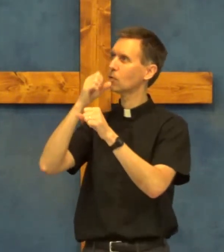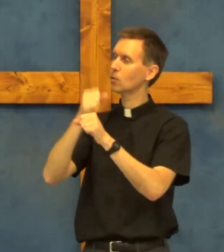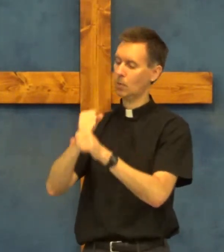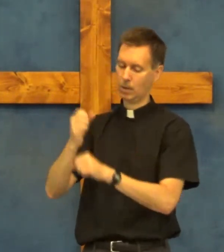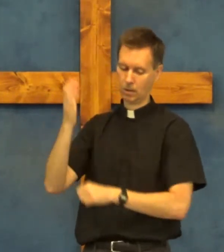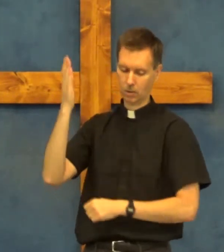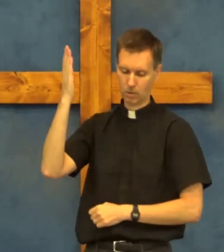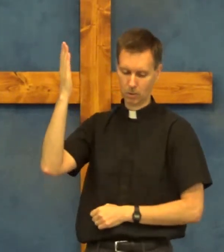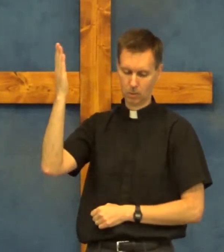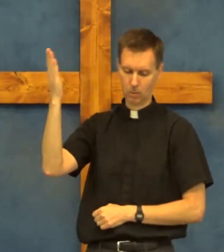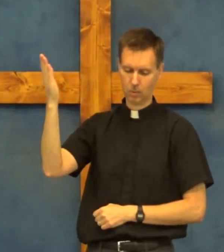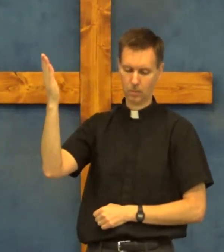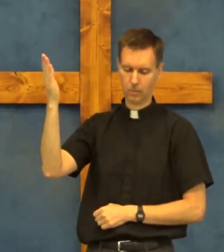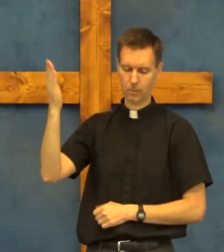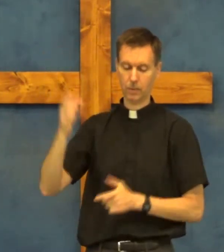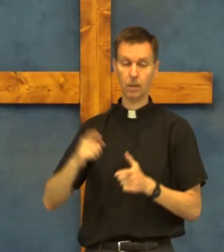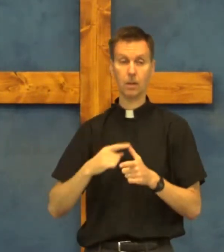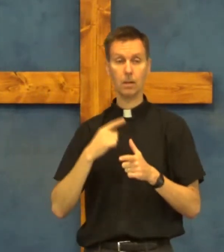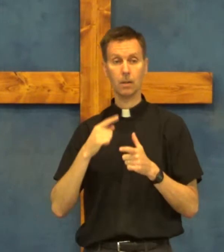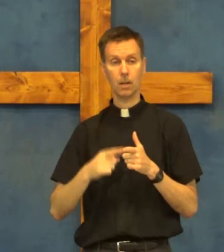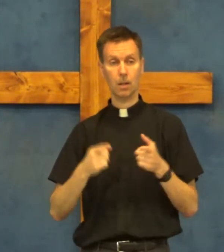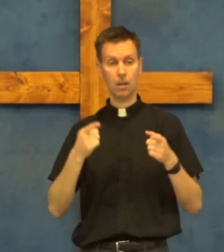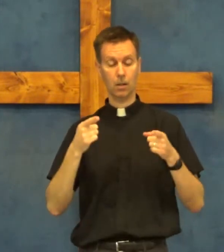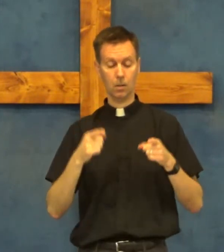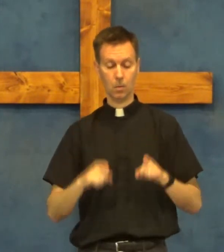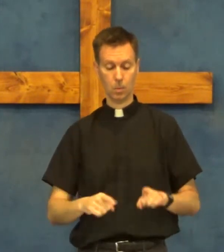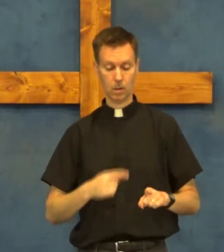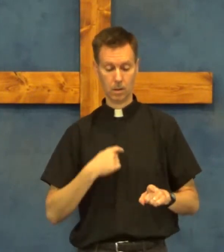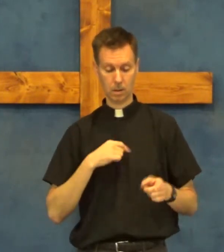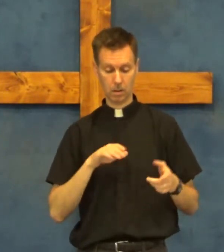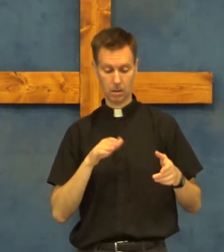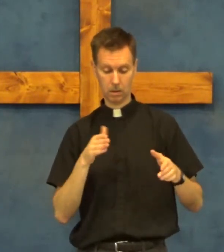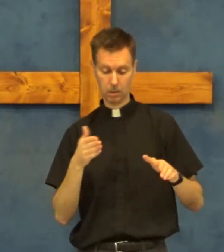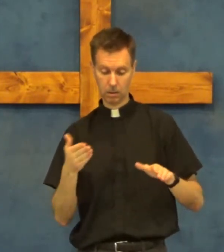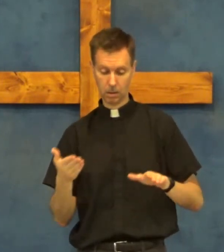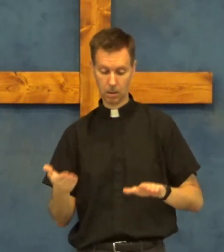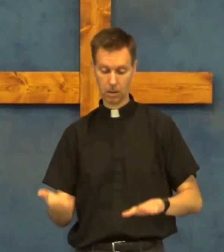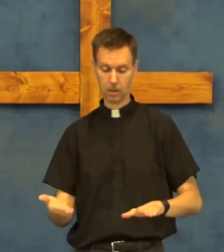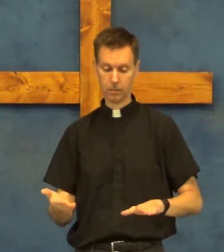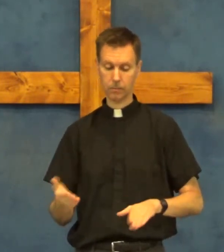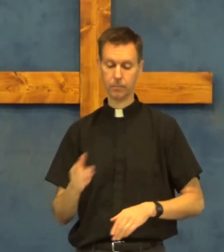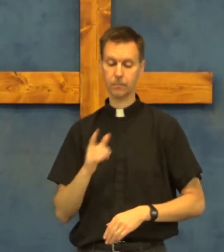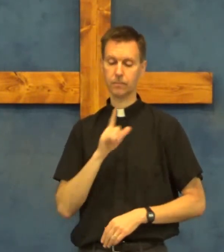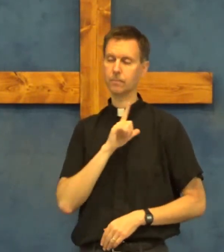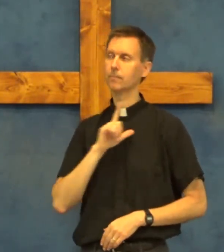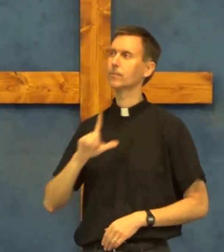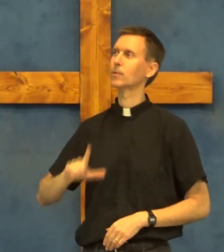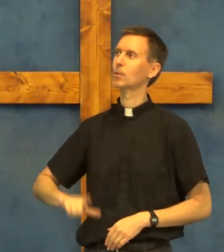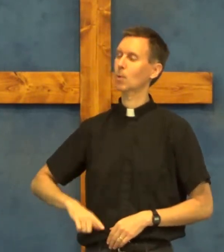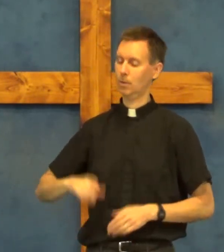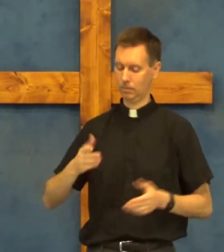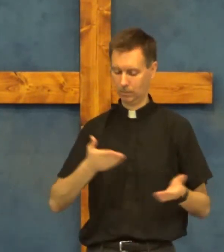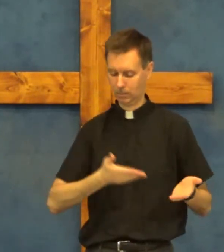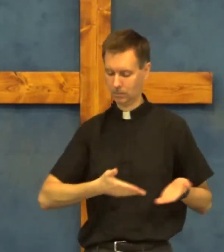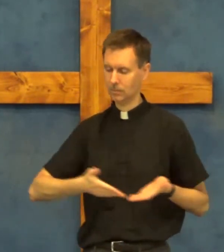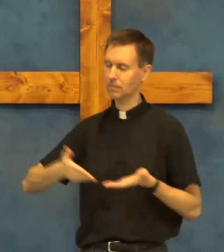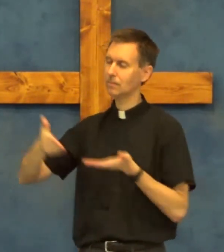and then and at my departure lord take me